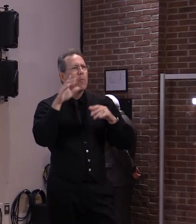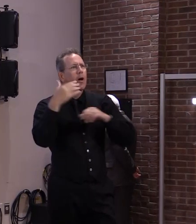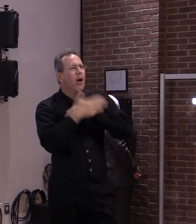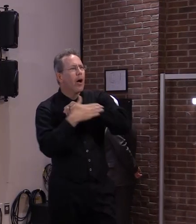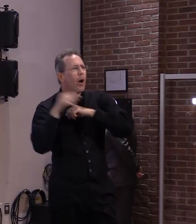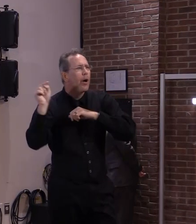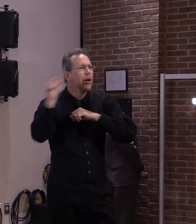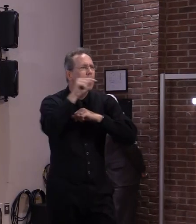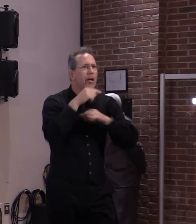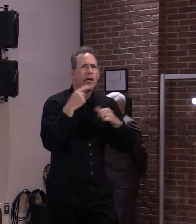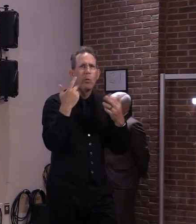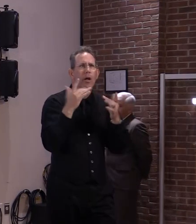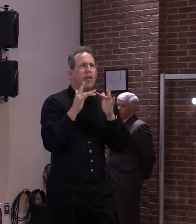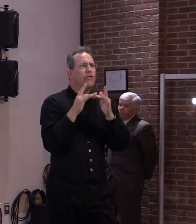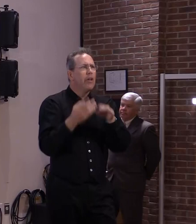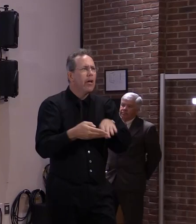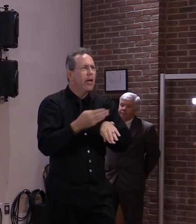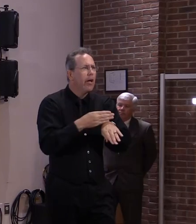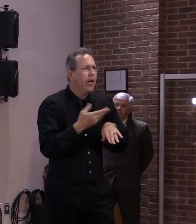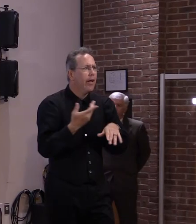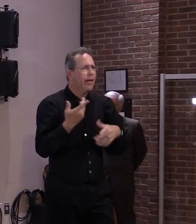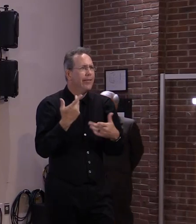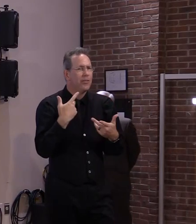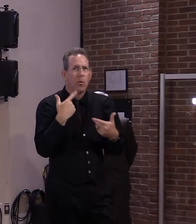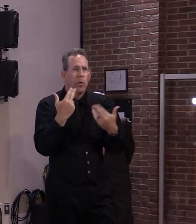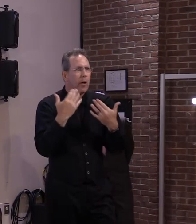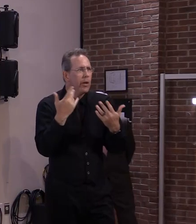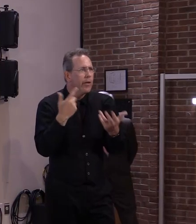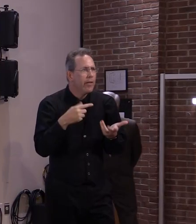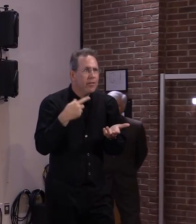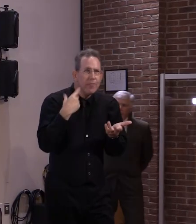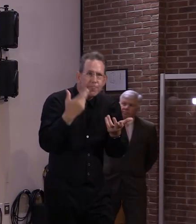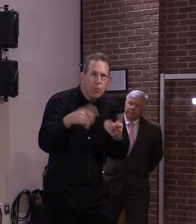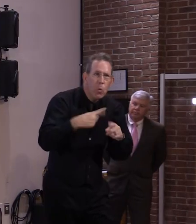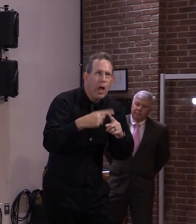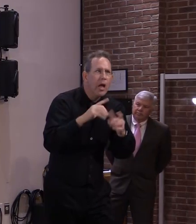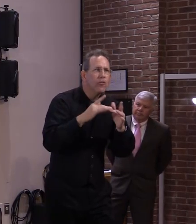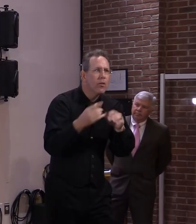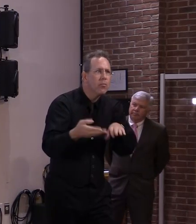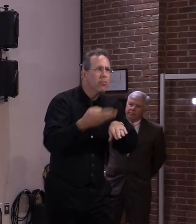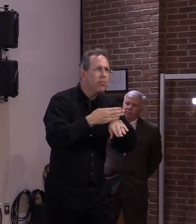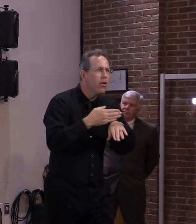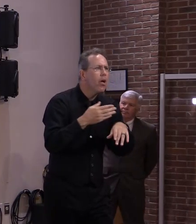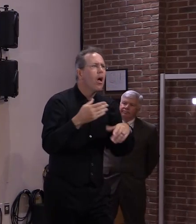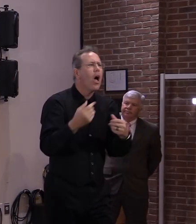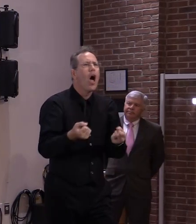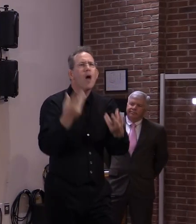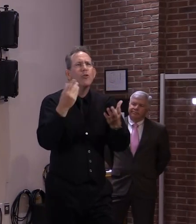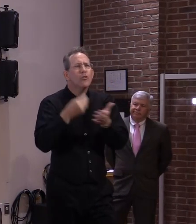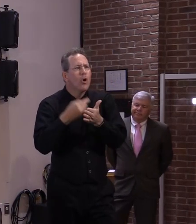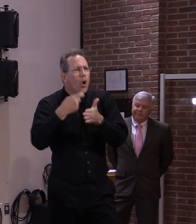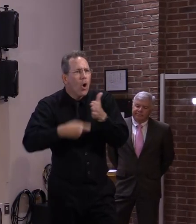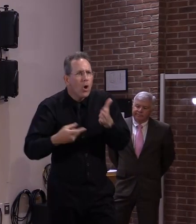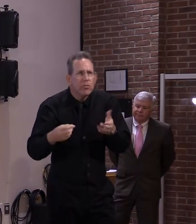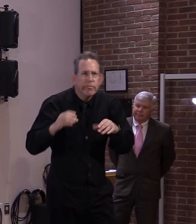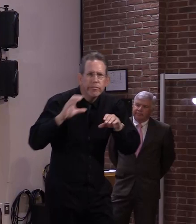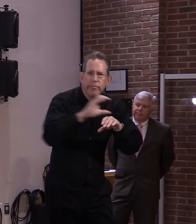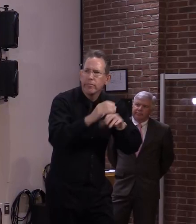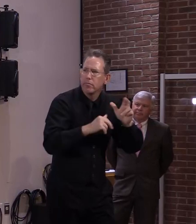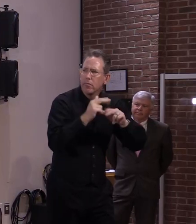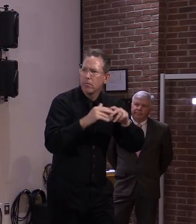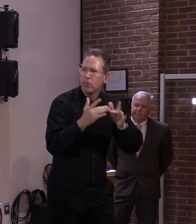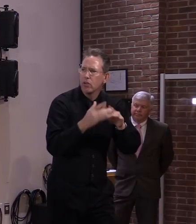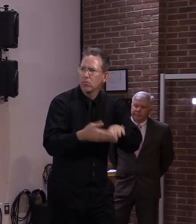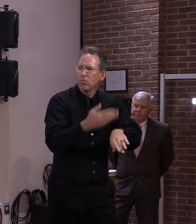payment to get it? So there's those two concerns, when and how much. Yeah. Well, here's what I can tell you. We